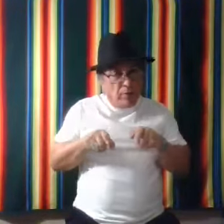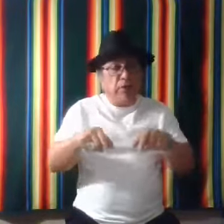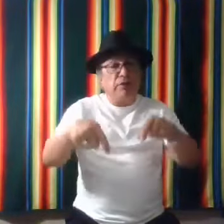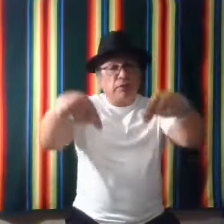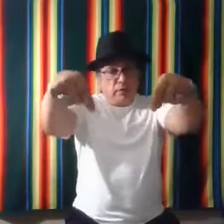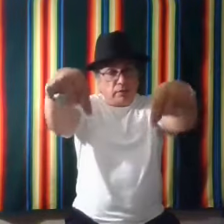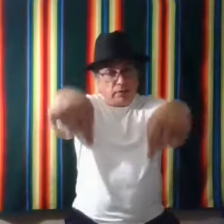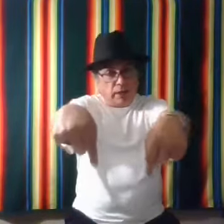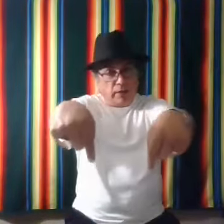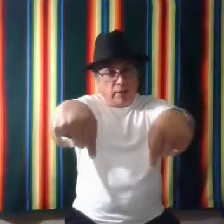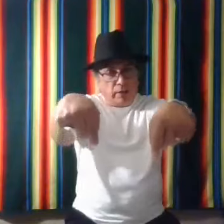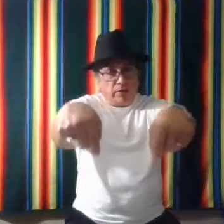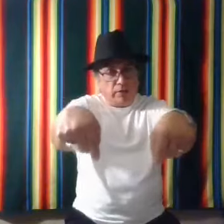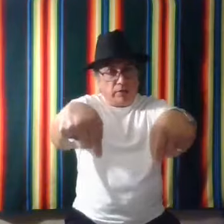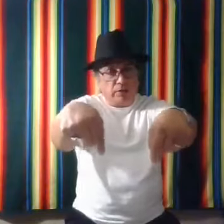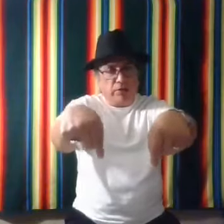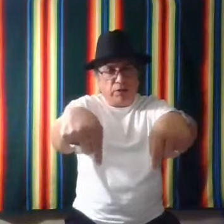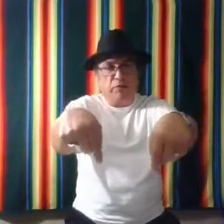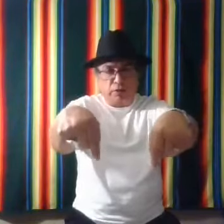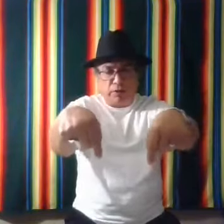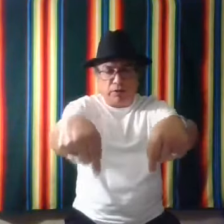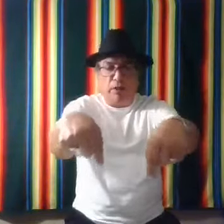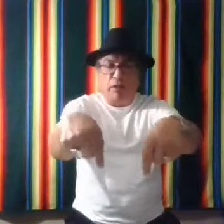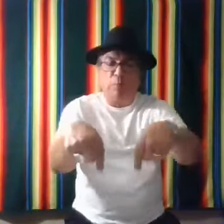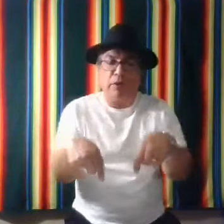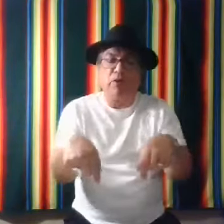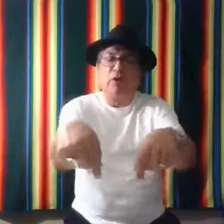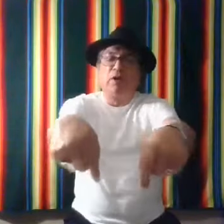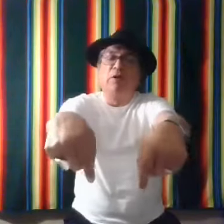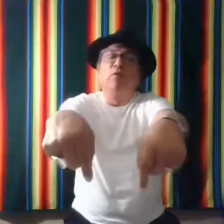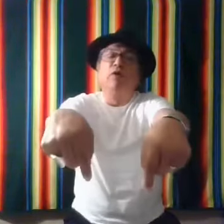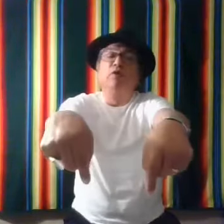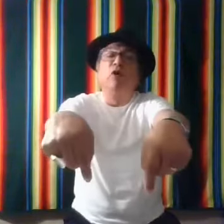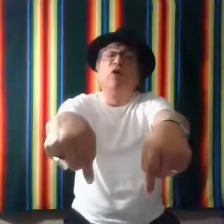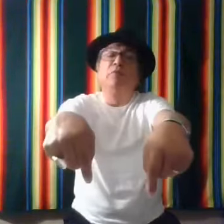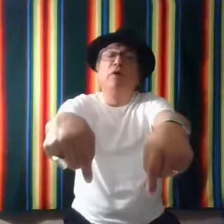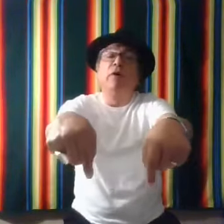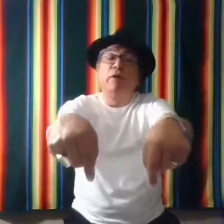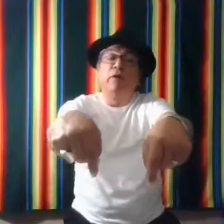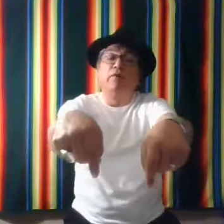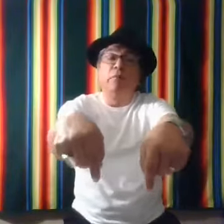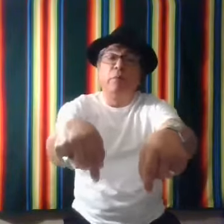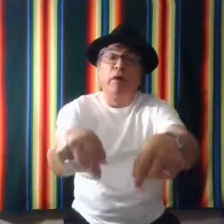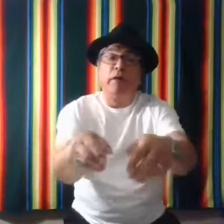but it's tired. So there's, there's a difference. It just depends on where those arms are from that body.